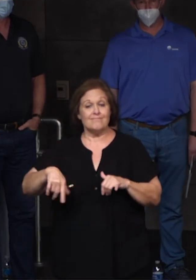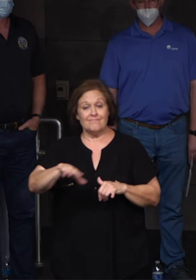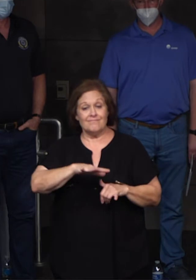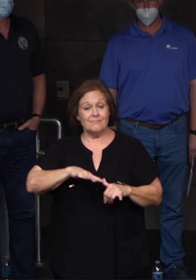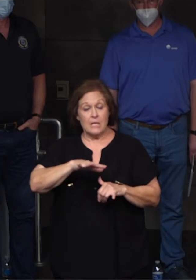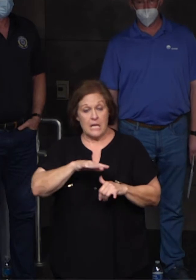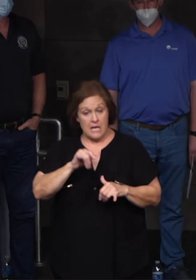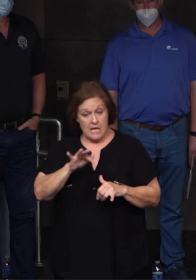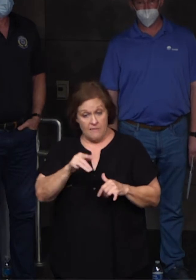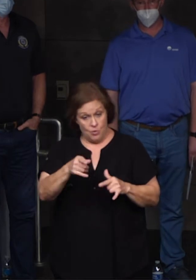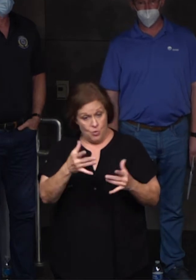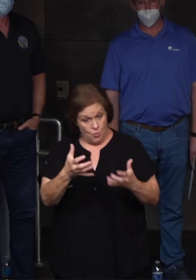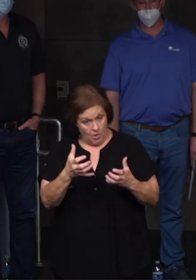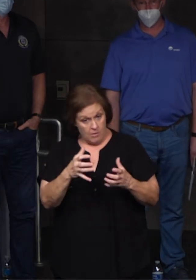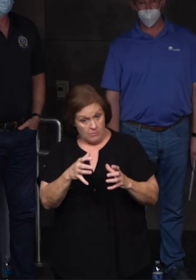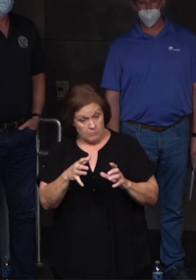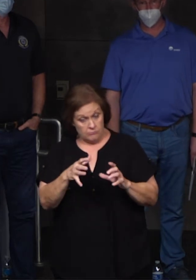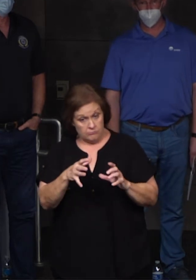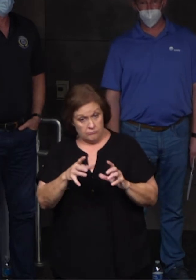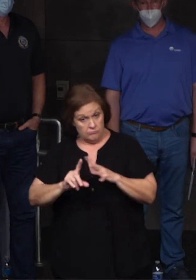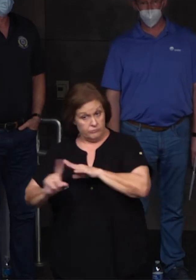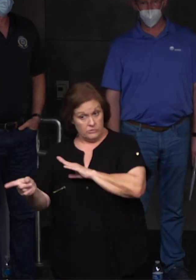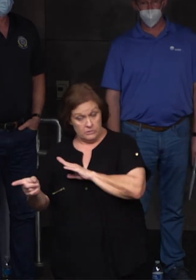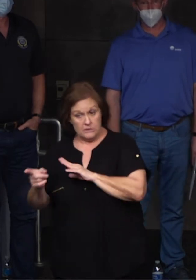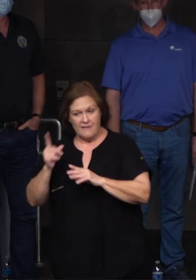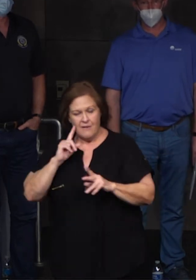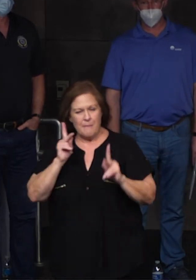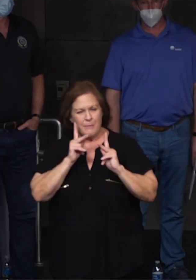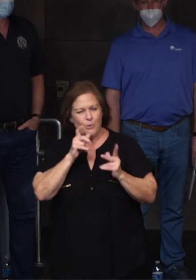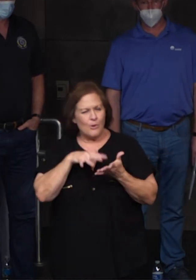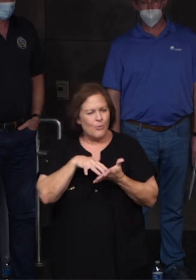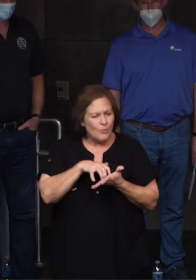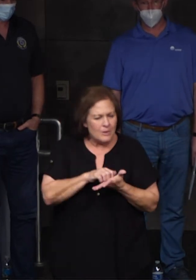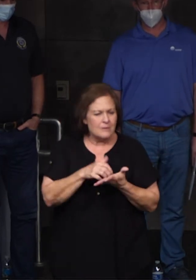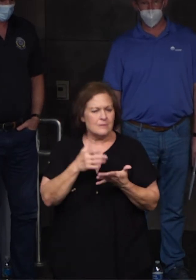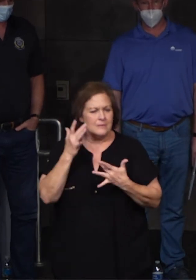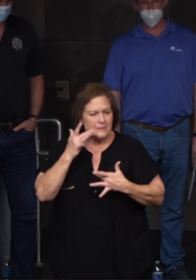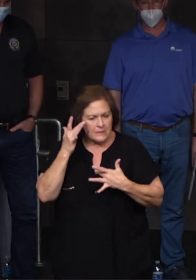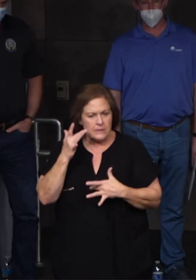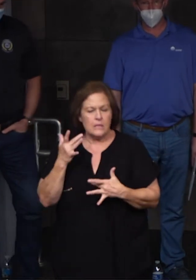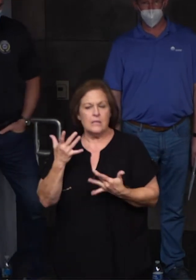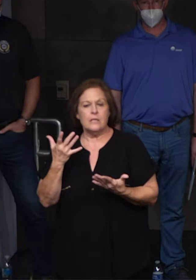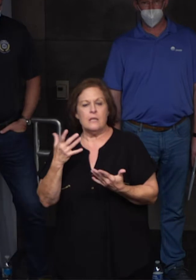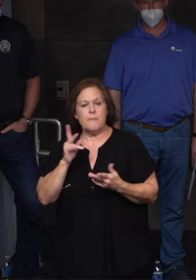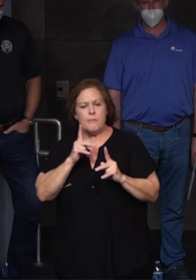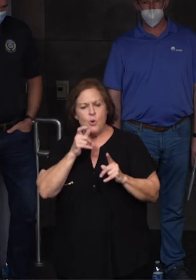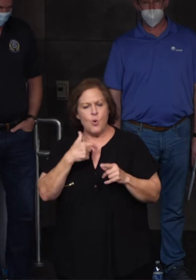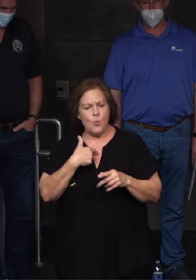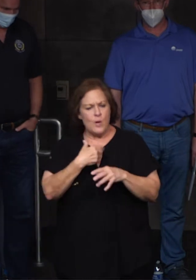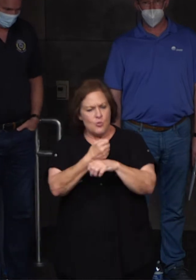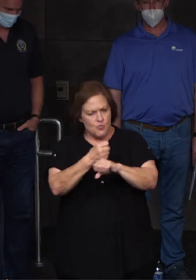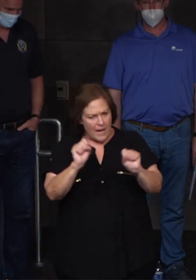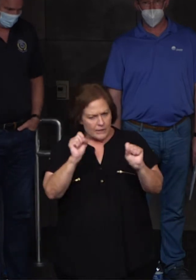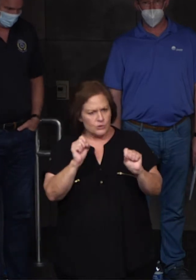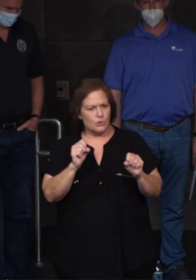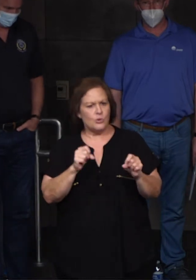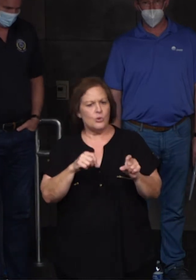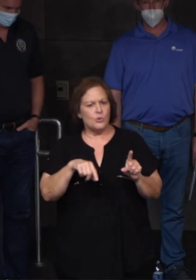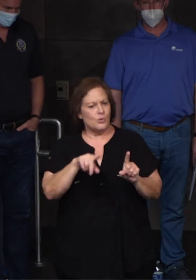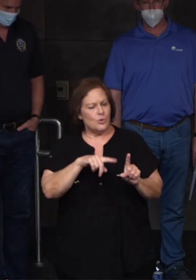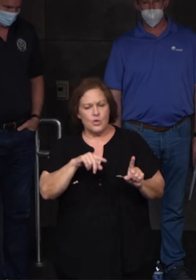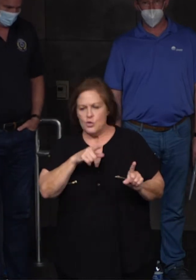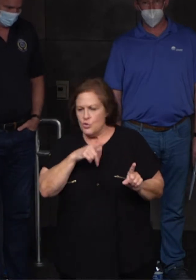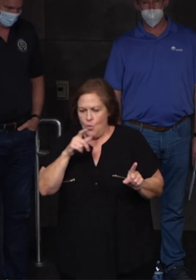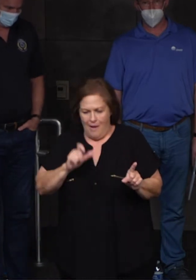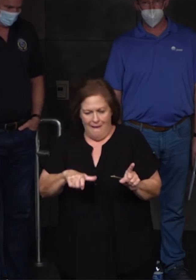wants to get out of here, this is for medically vulnerable people. This is for people who we rescued. Obviously, those people are out already. You